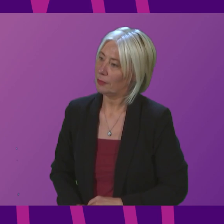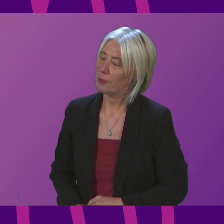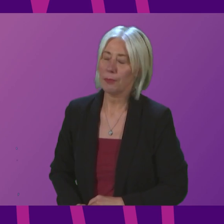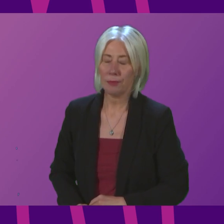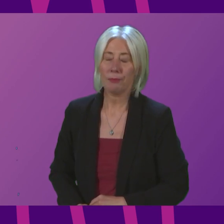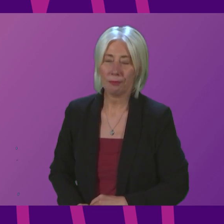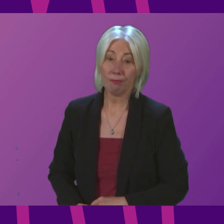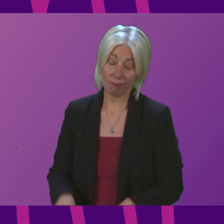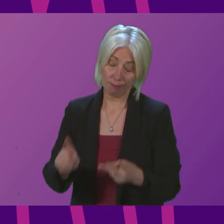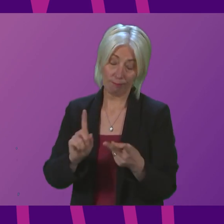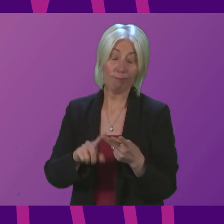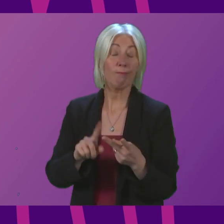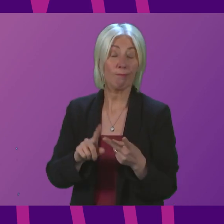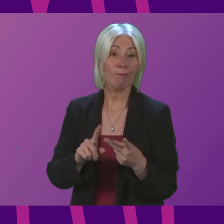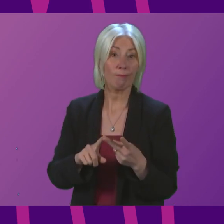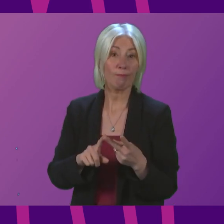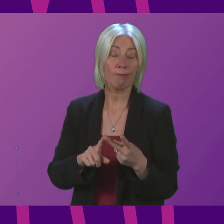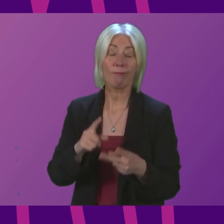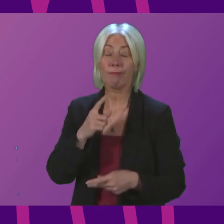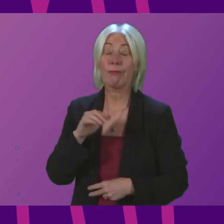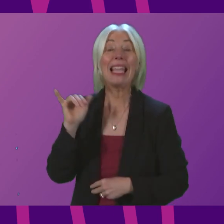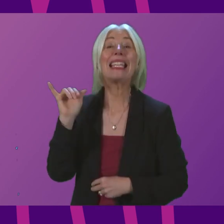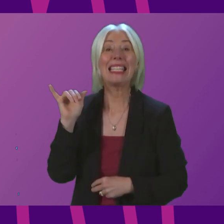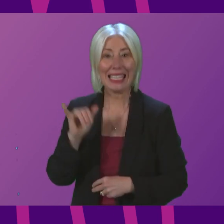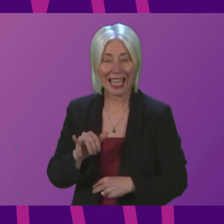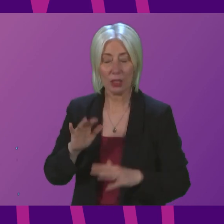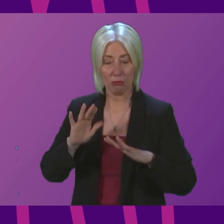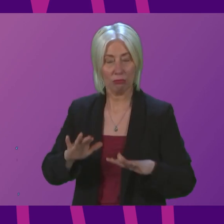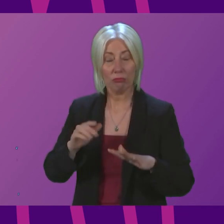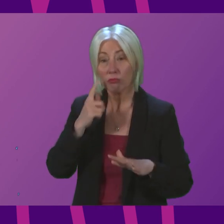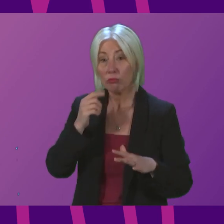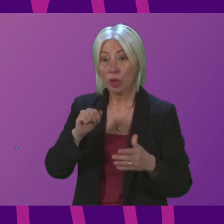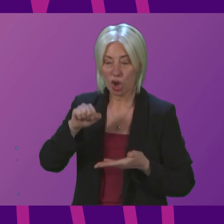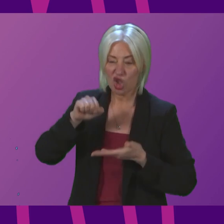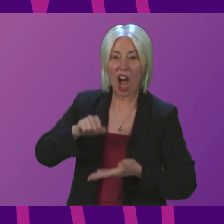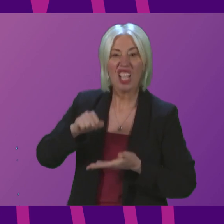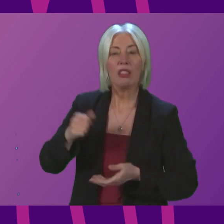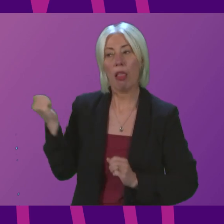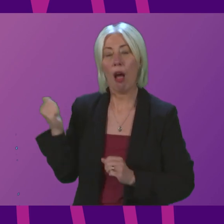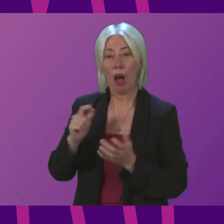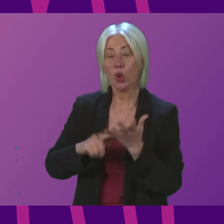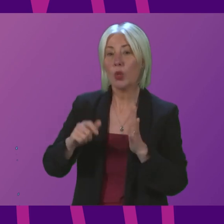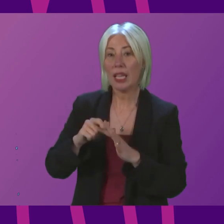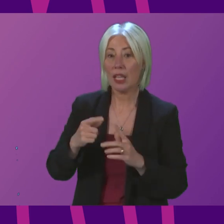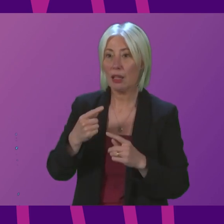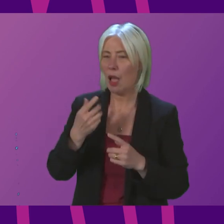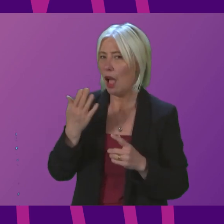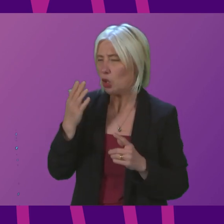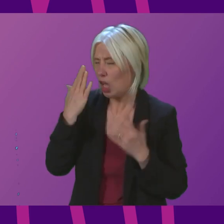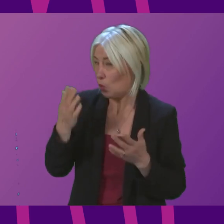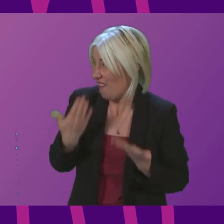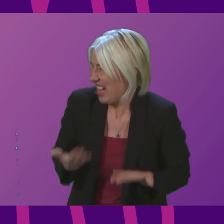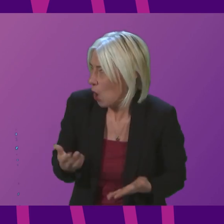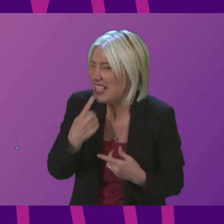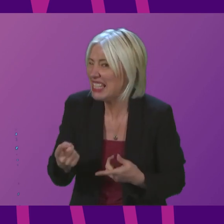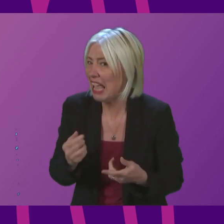The second thing I will say is that yes, we will await what the Chancellor has said or is saying, I am not sure if he is doing